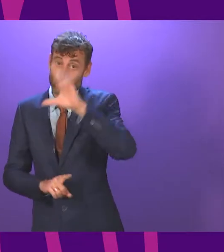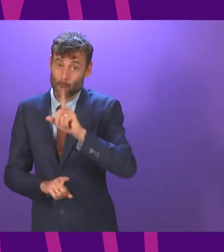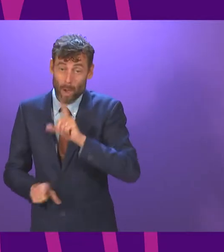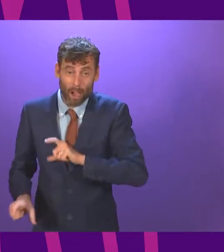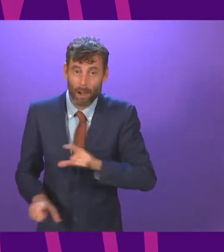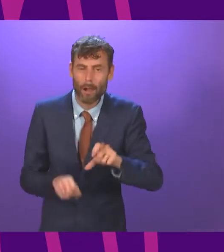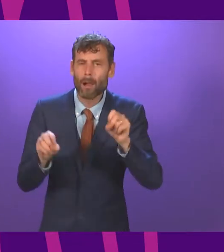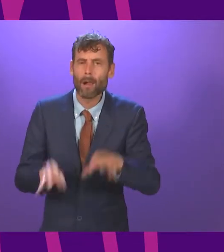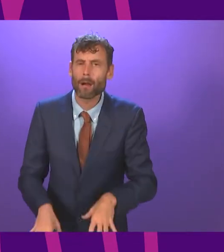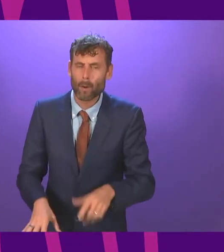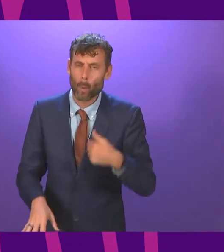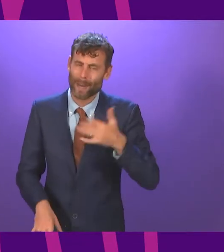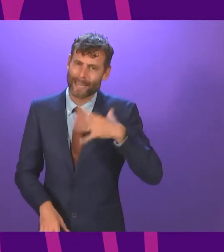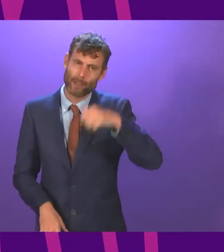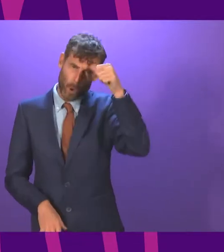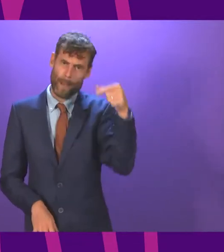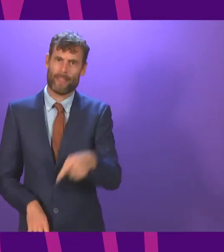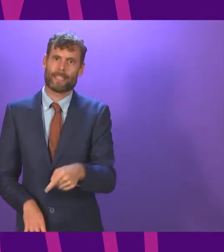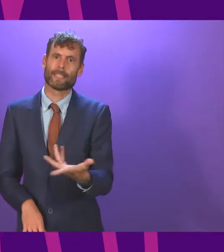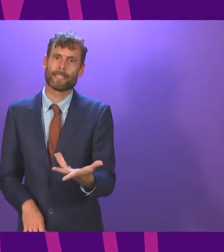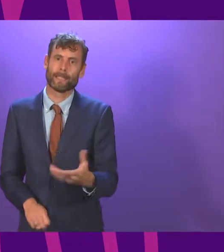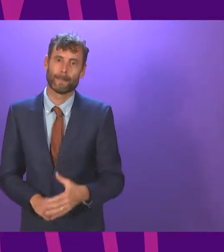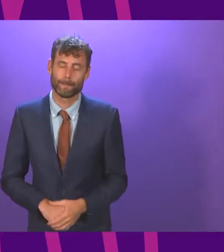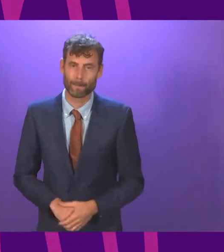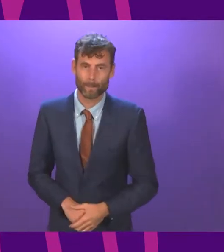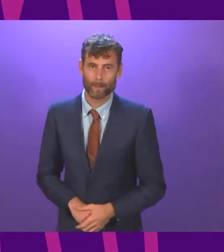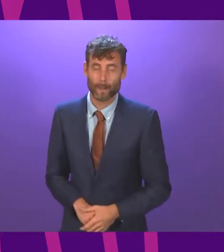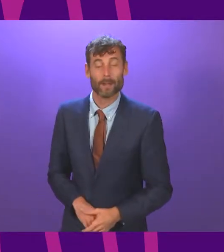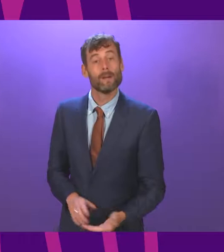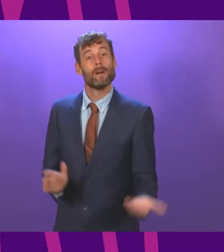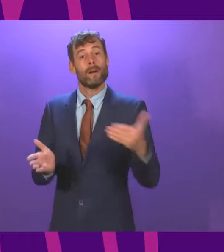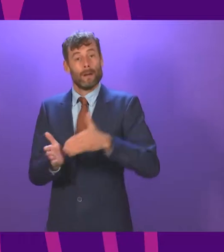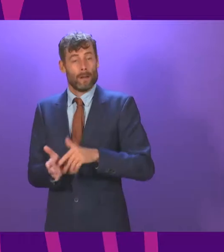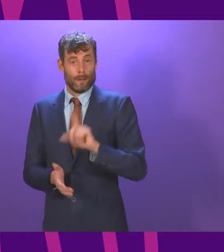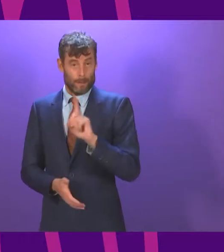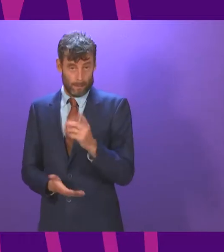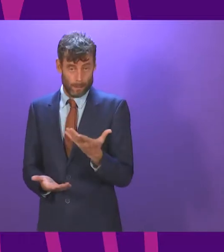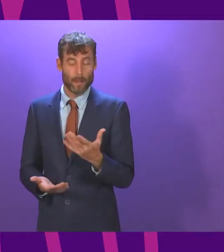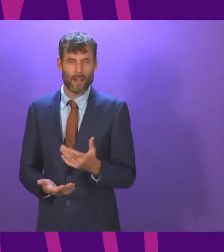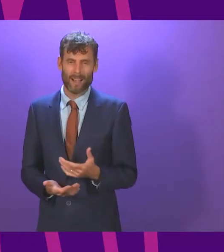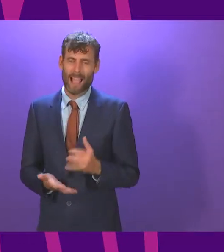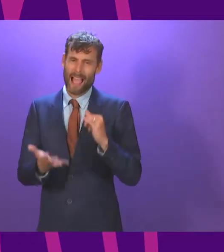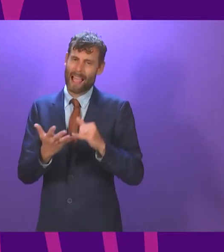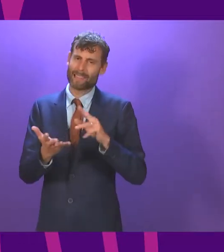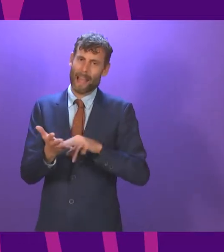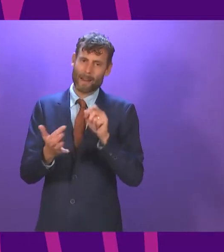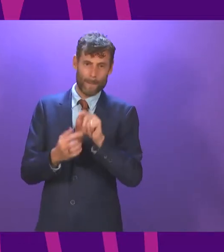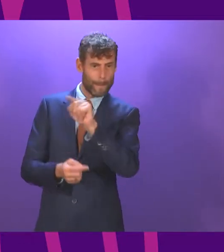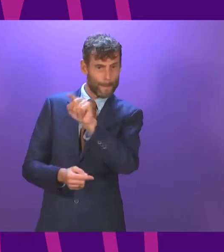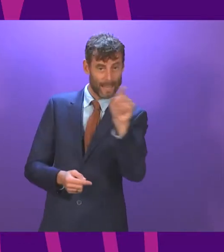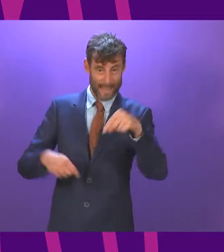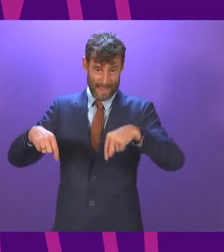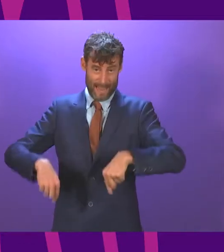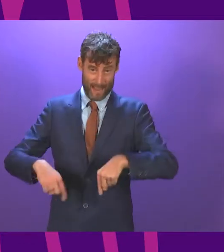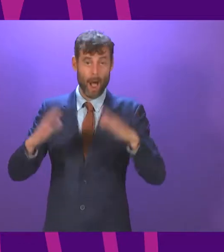need to know if they are going to go ahead. And against this backdrop, it is little wonder there are so many on the SNP benches in this